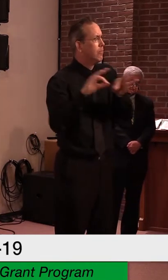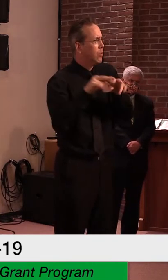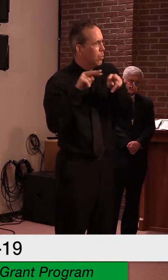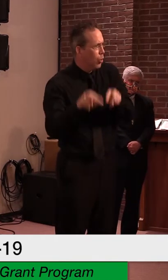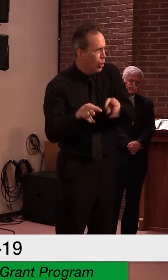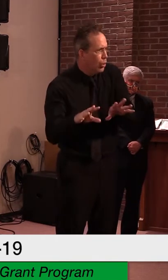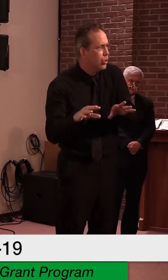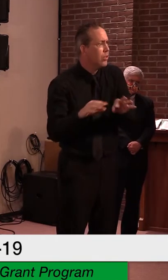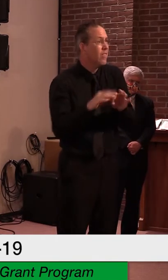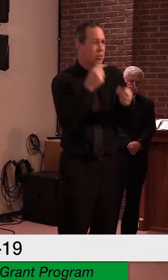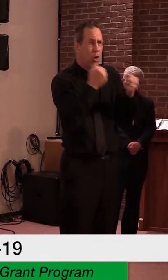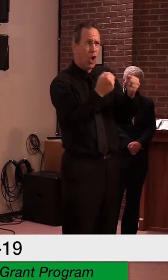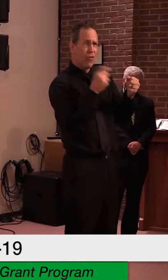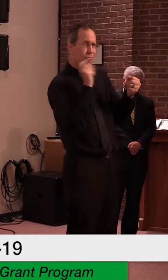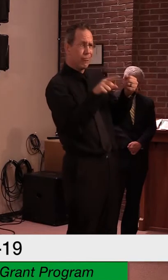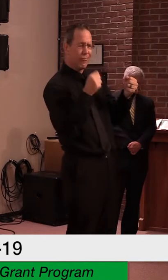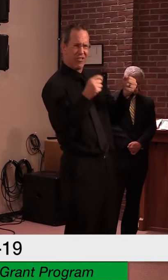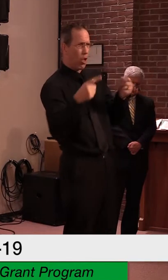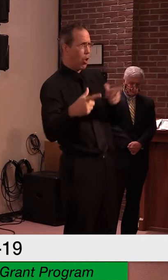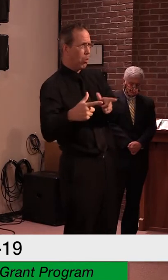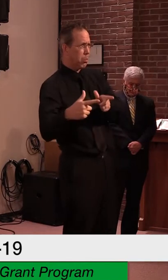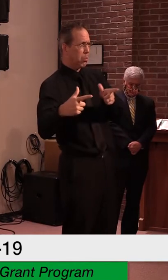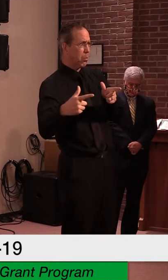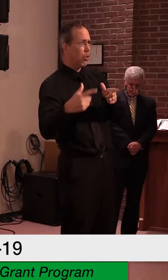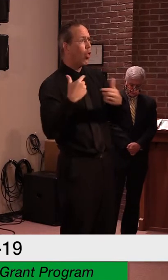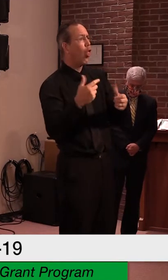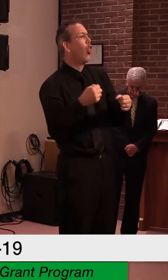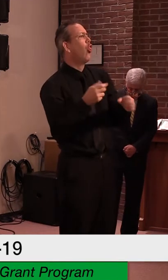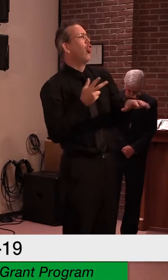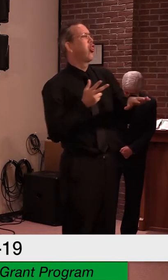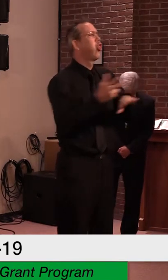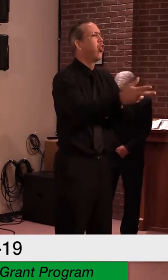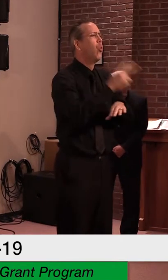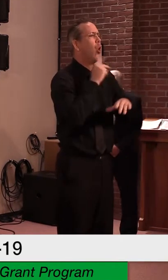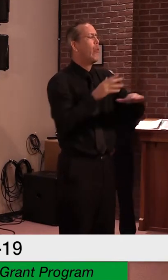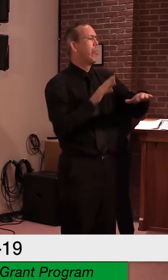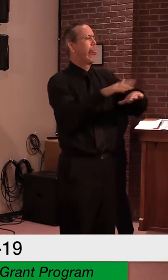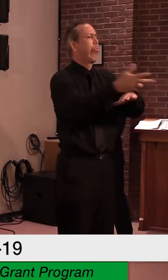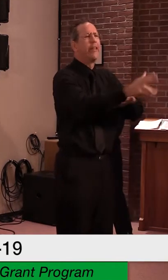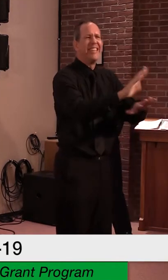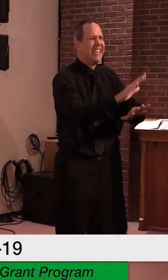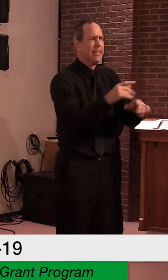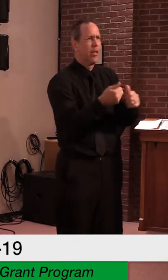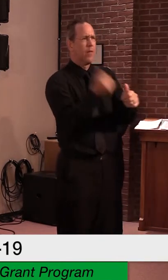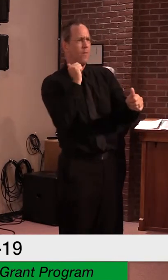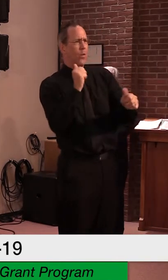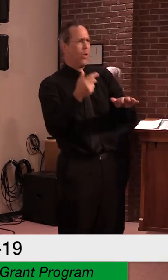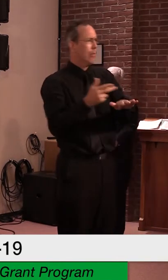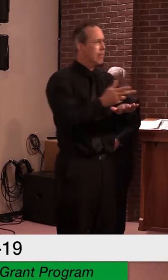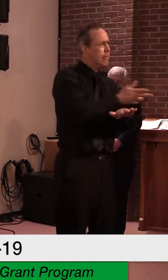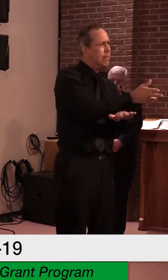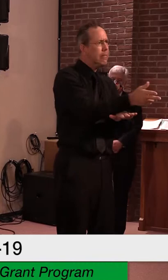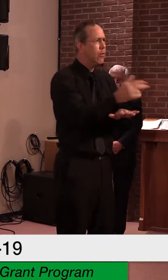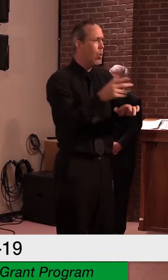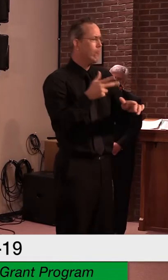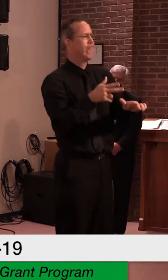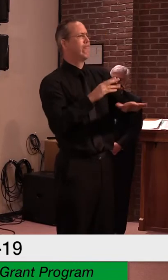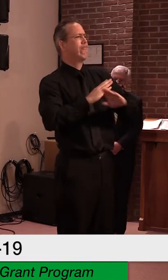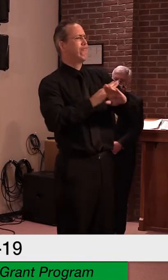Be cautious around dirt roads and culverts relative to the wind. Ensure that you take in any items that